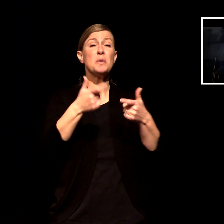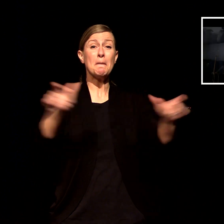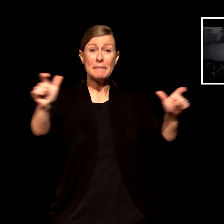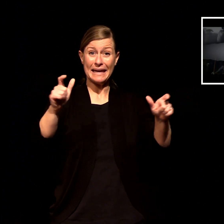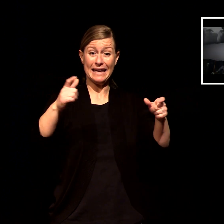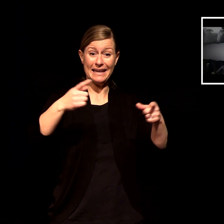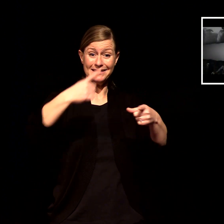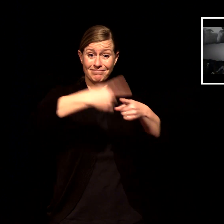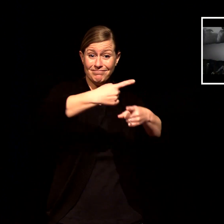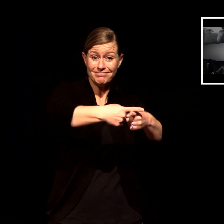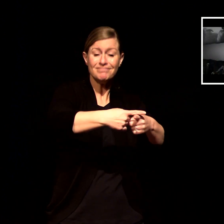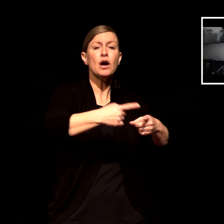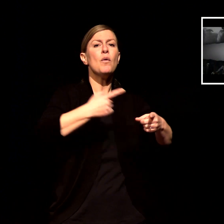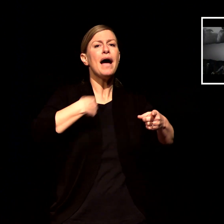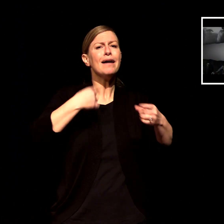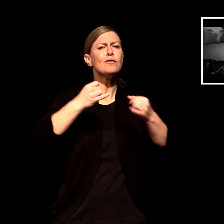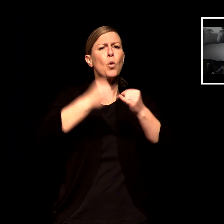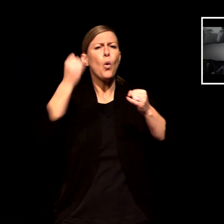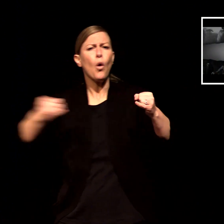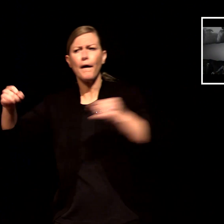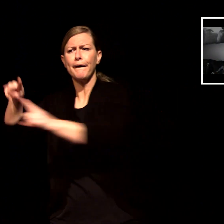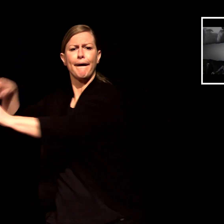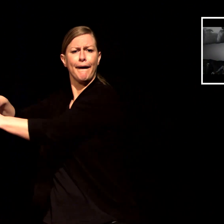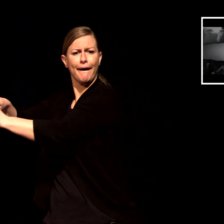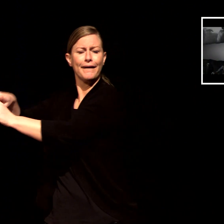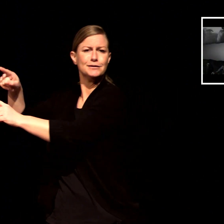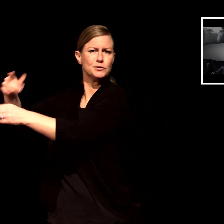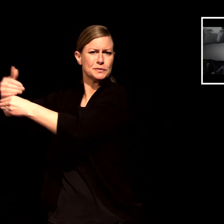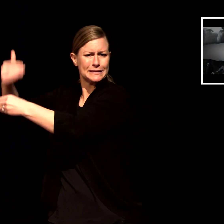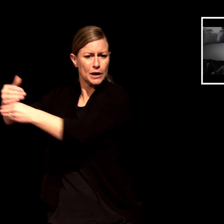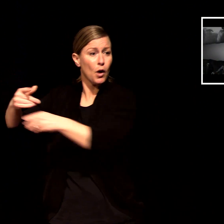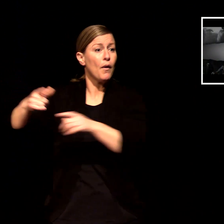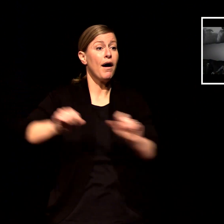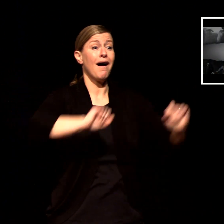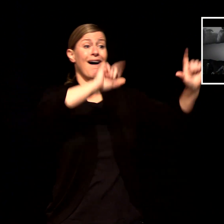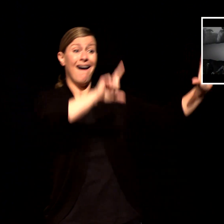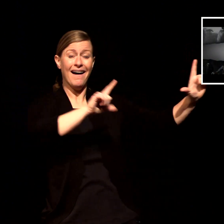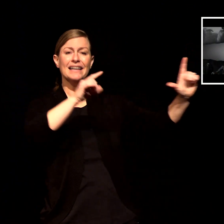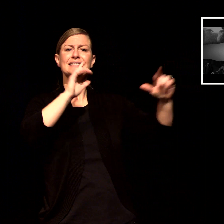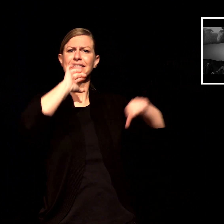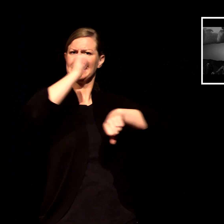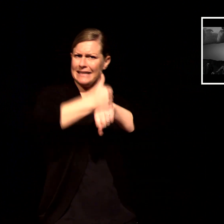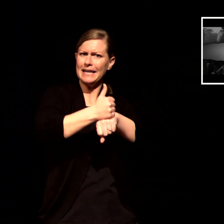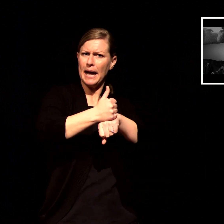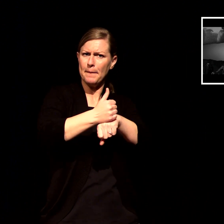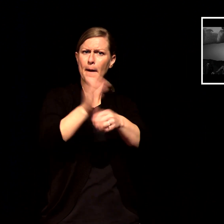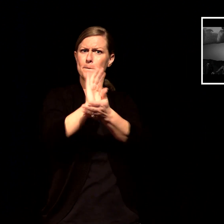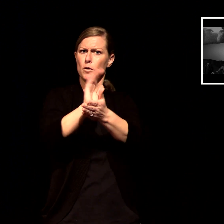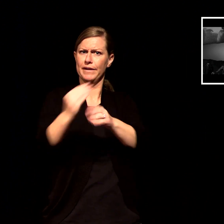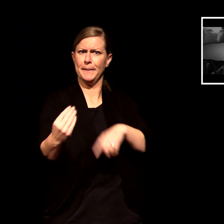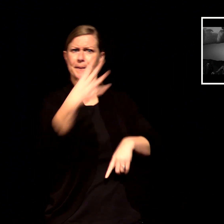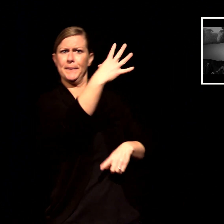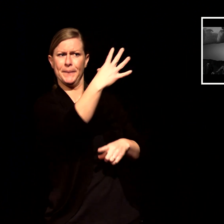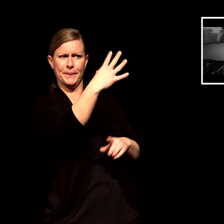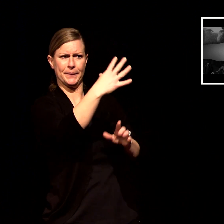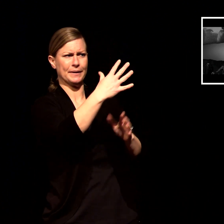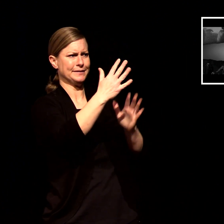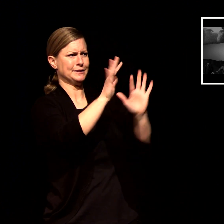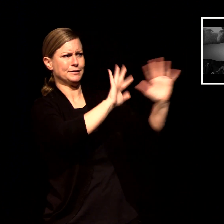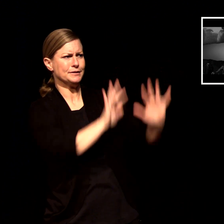a second story window we set up a movie projector a legit movie projector a screen a sound system and